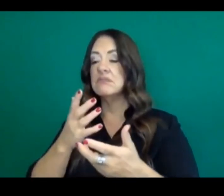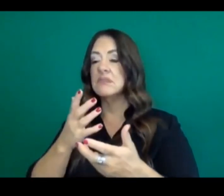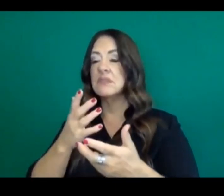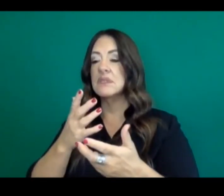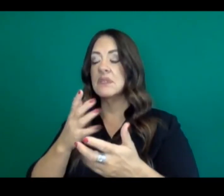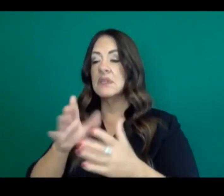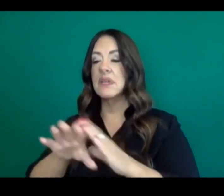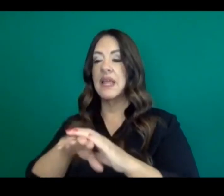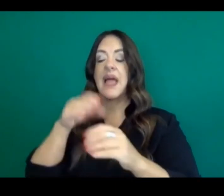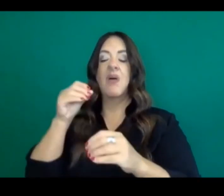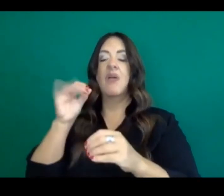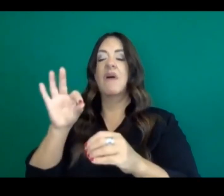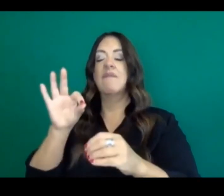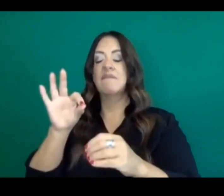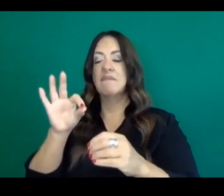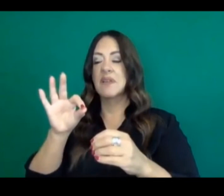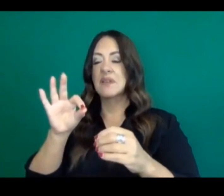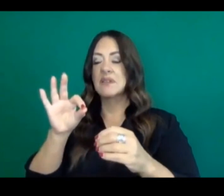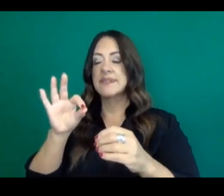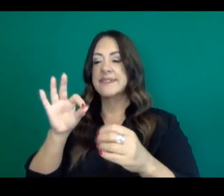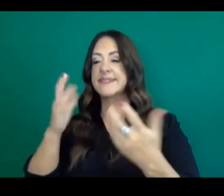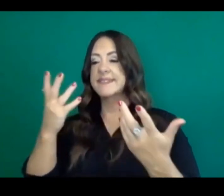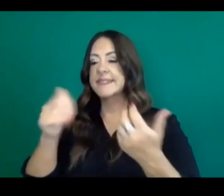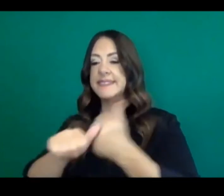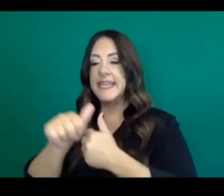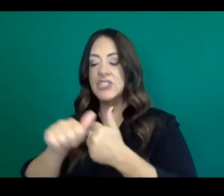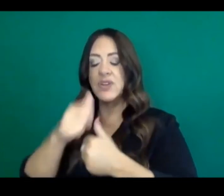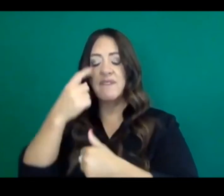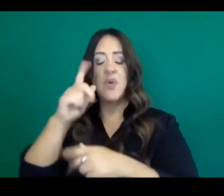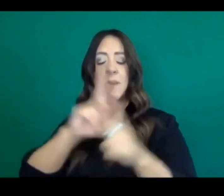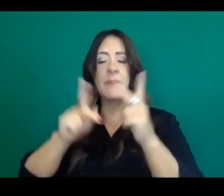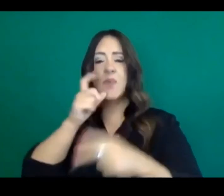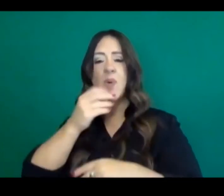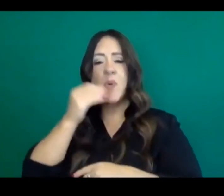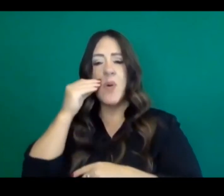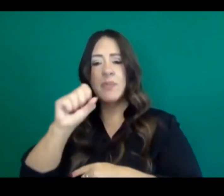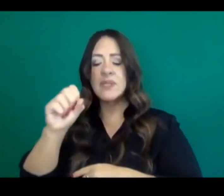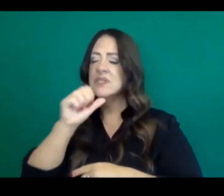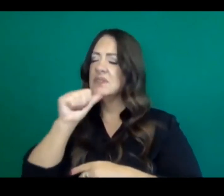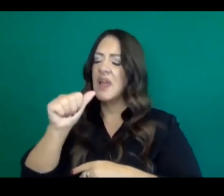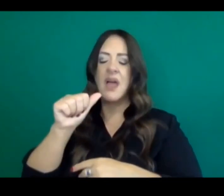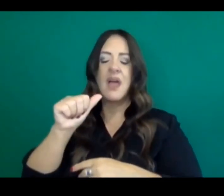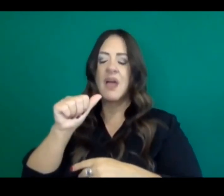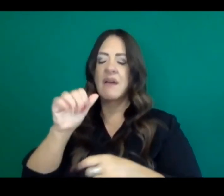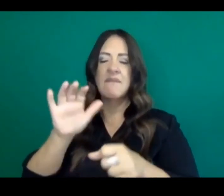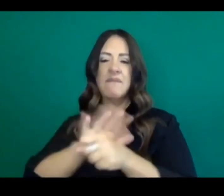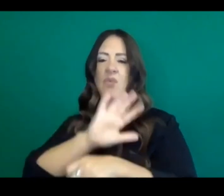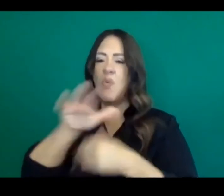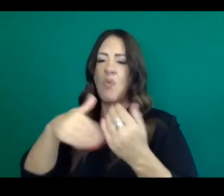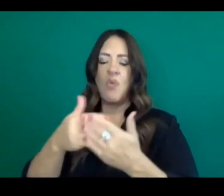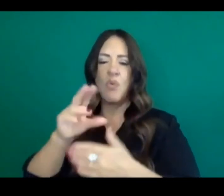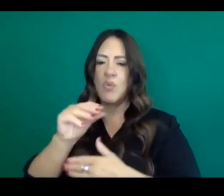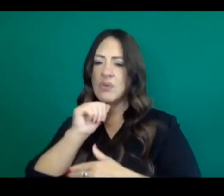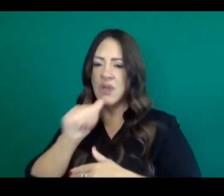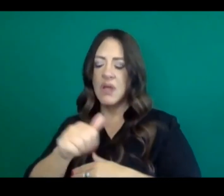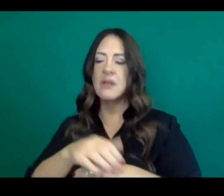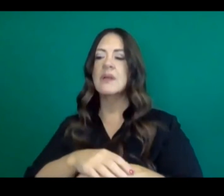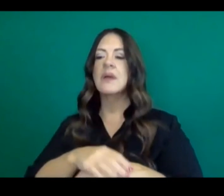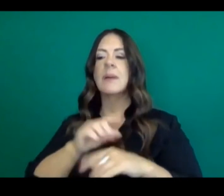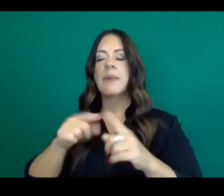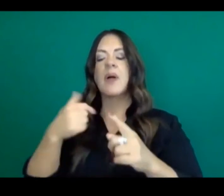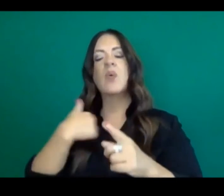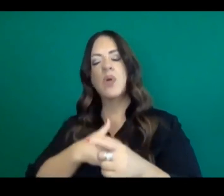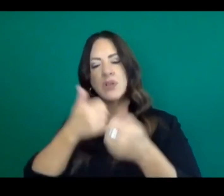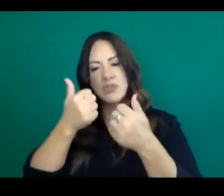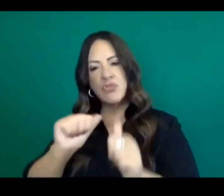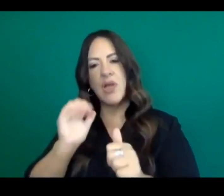of the worst outcomes with our homeless residents and those experiencing homelessness across the state. So really trying to understand,